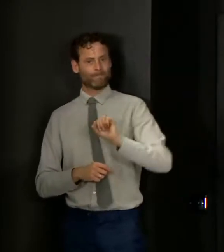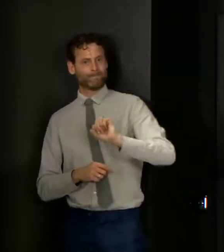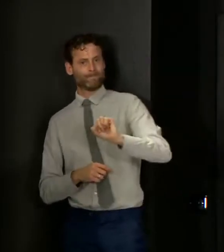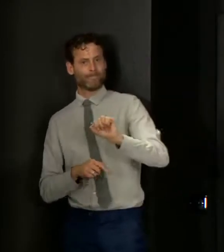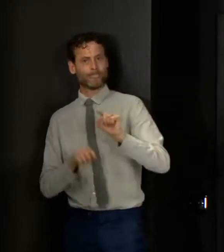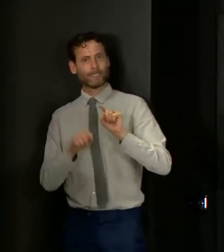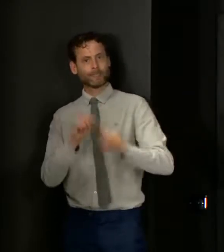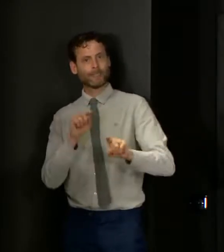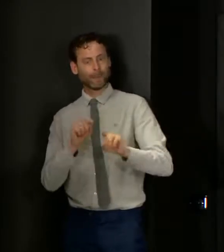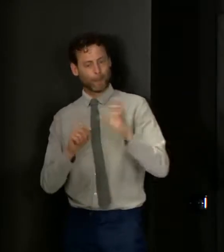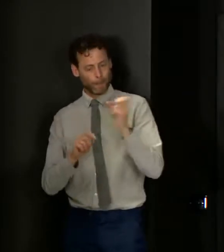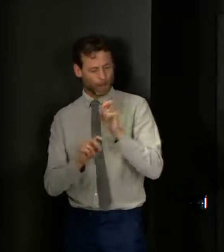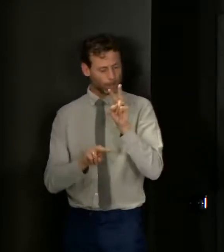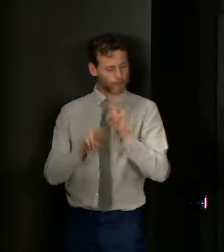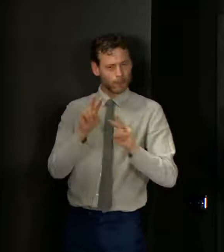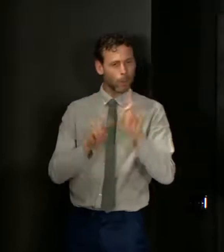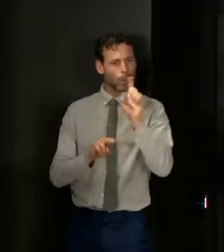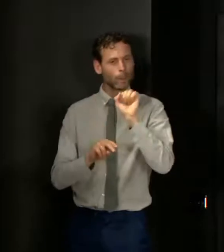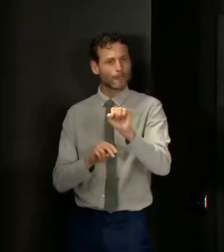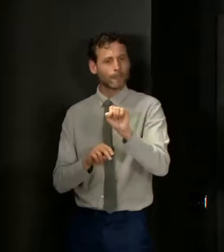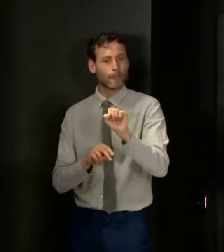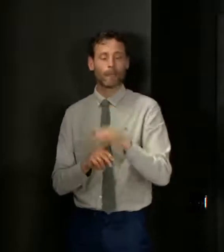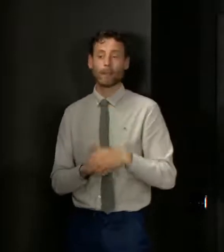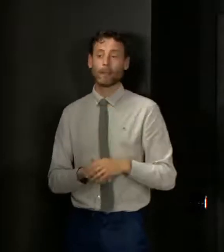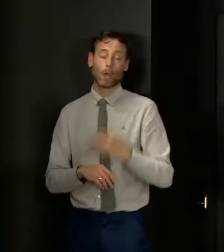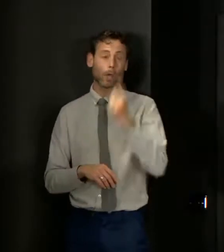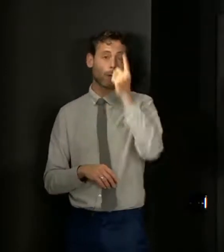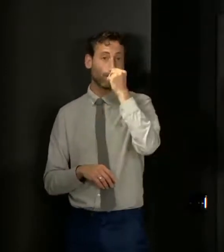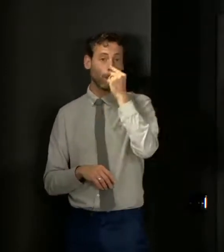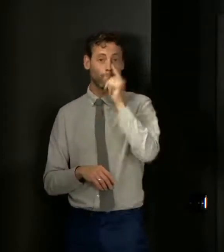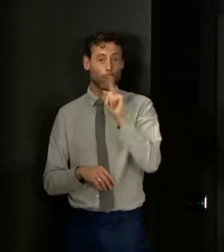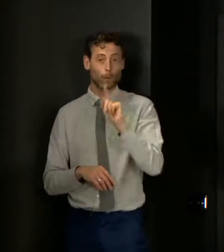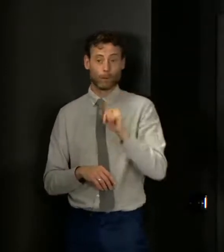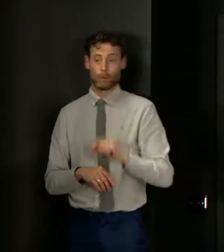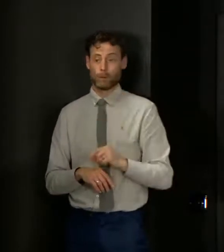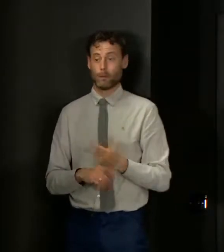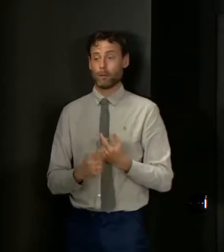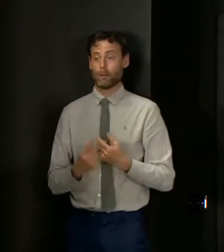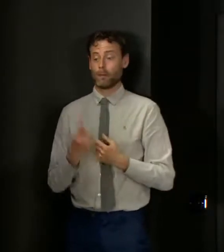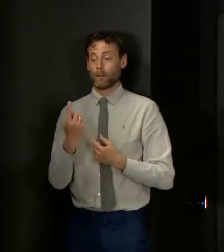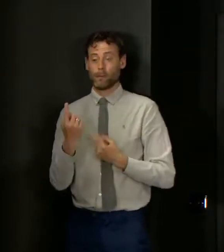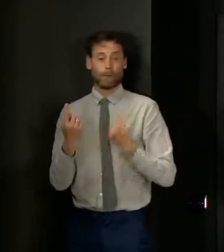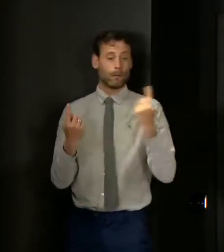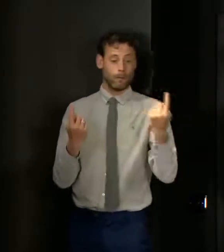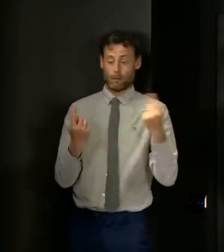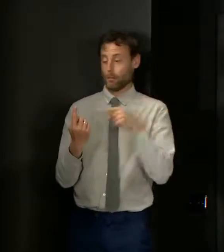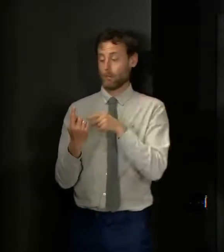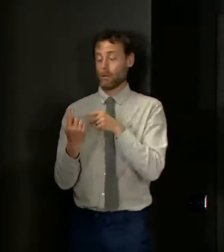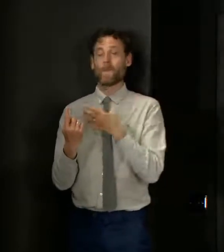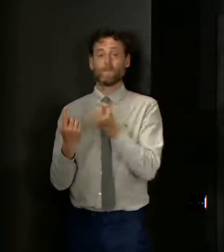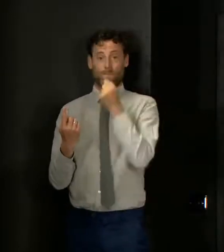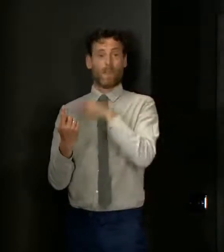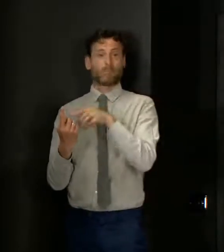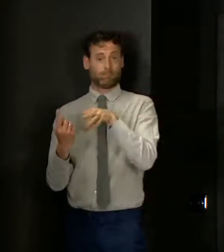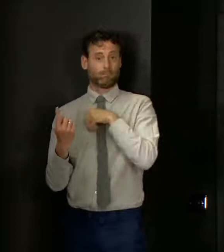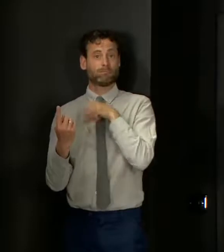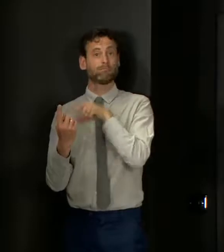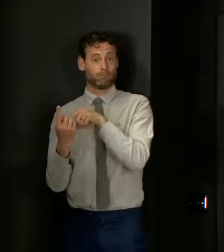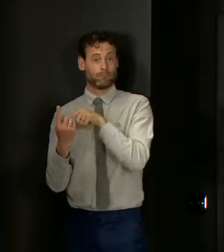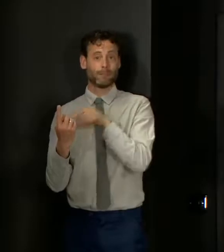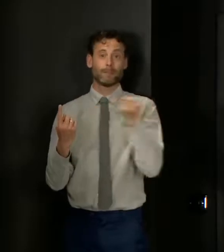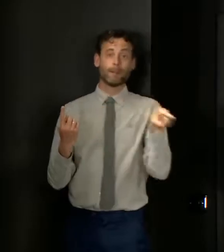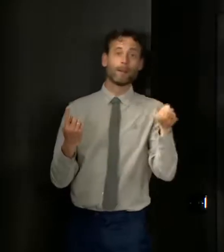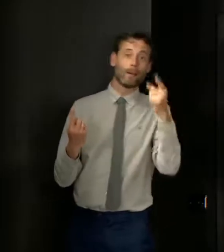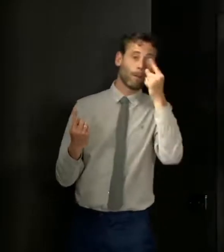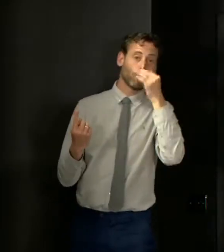always the potential that people have already been exposed if an individual tests positive and that they would be contacted anyway. But